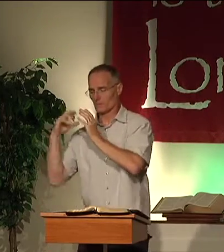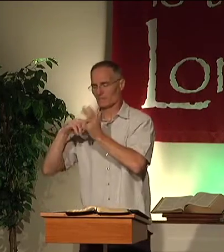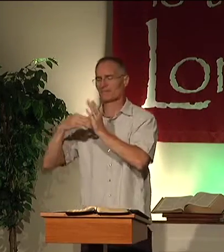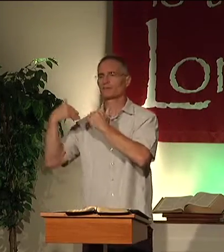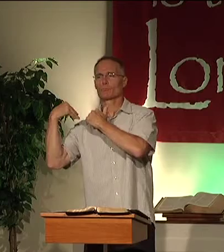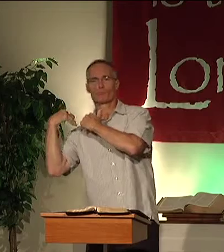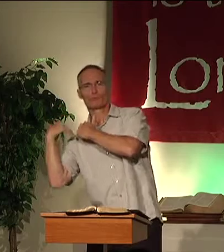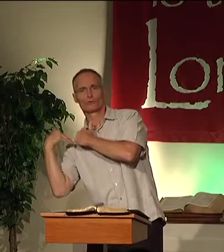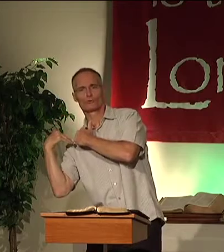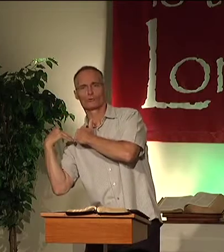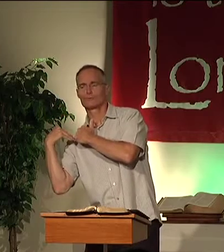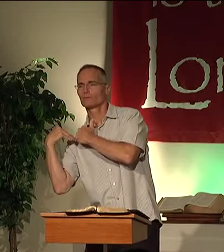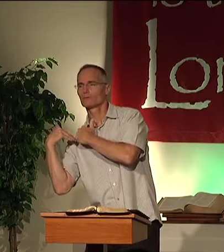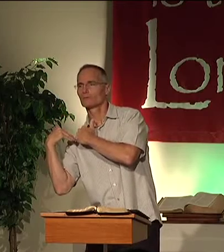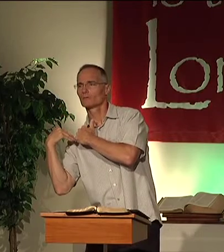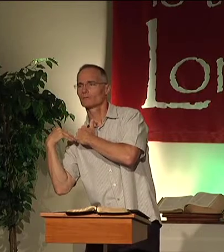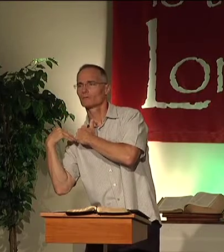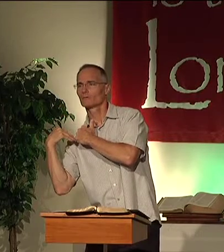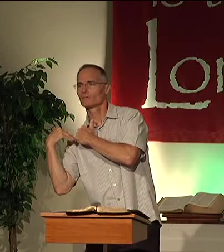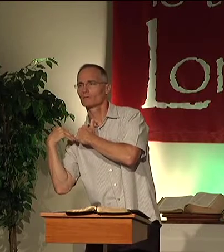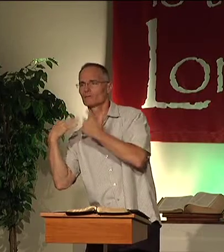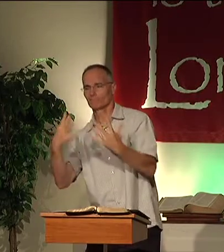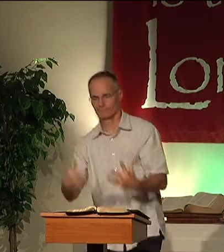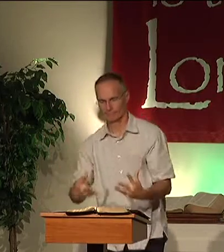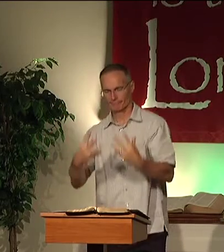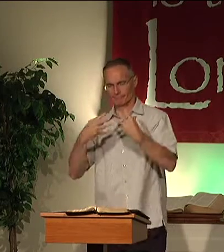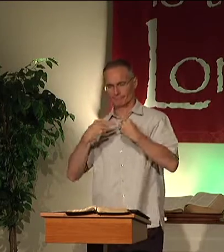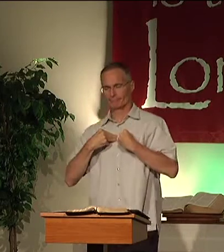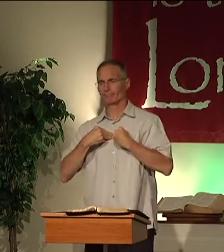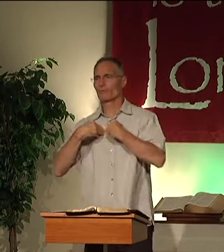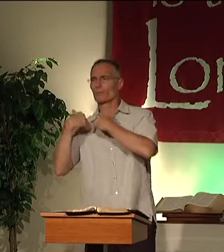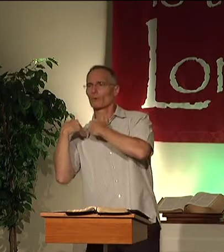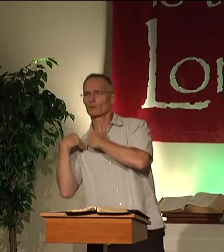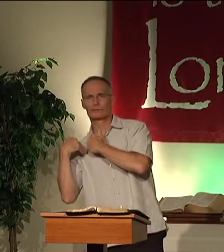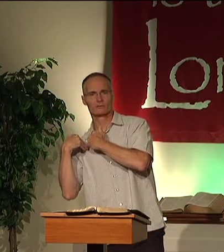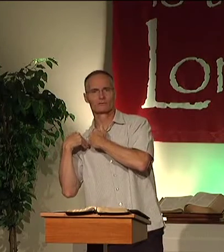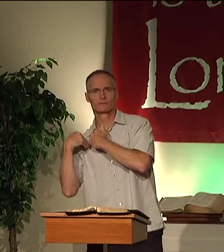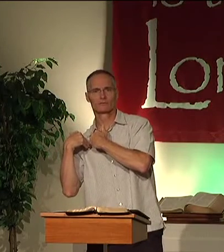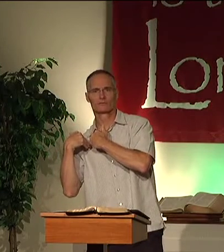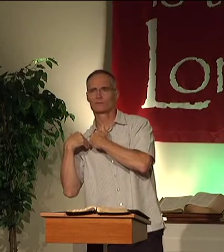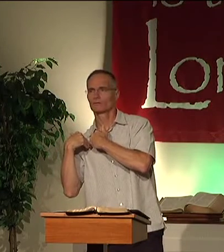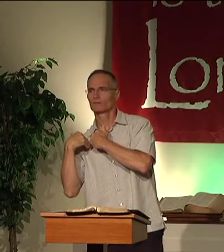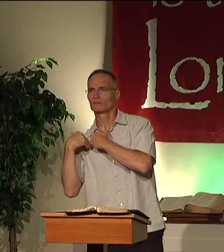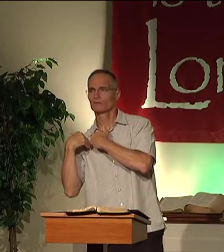when he says, take up your cross. This is a burden. You have to accept this burden.